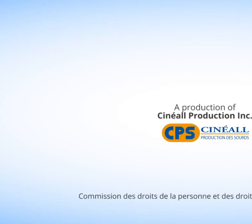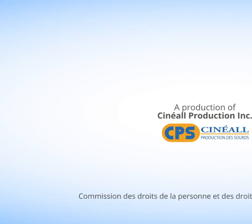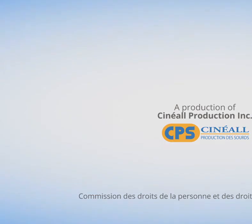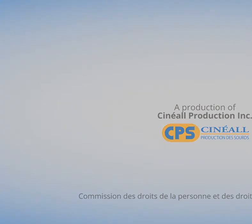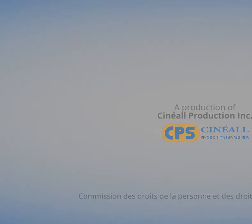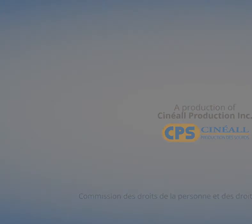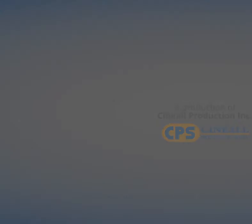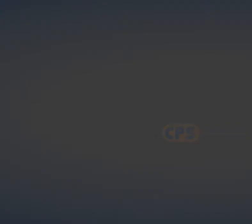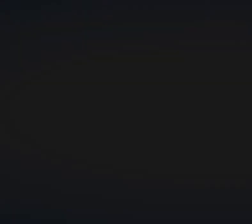Bye